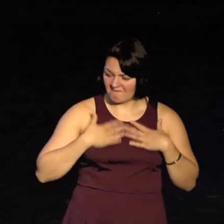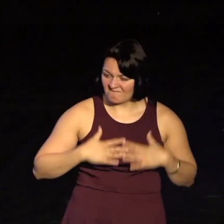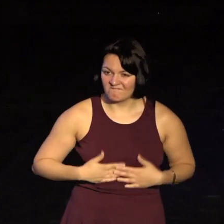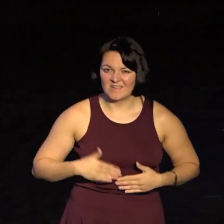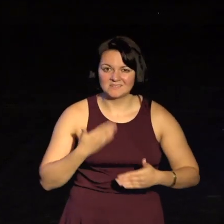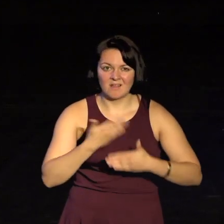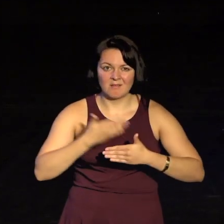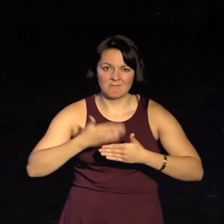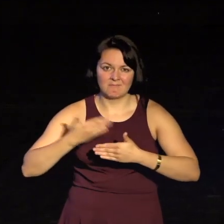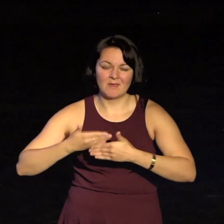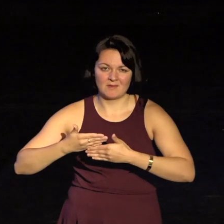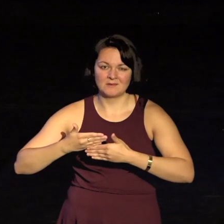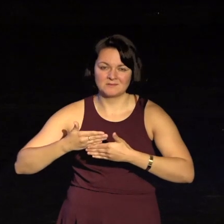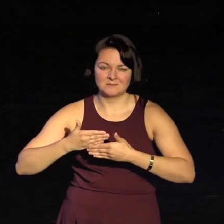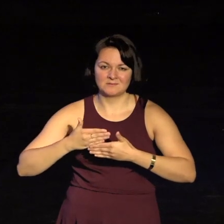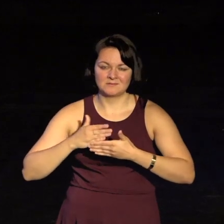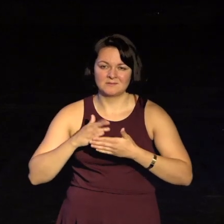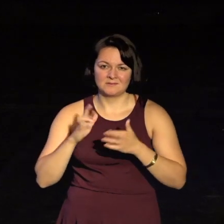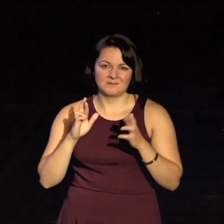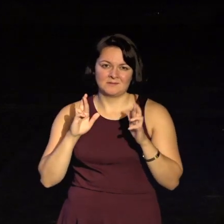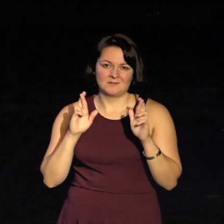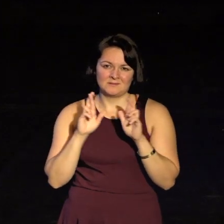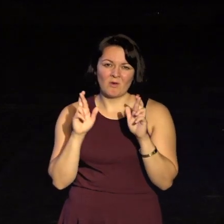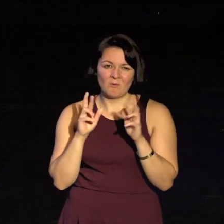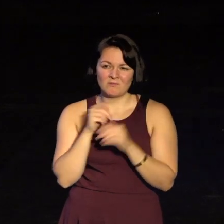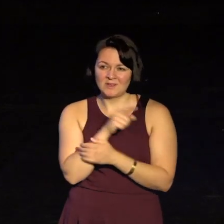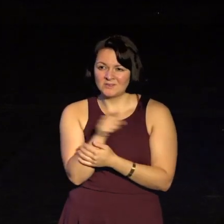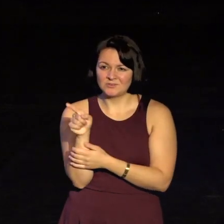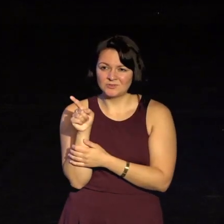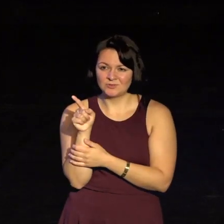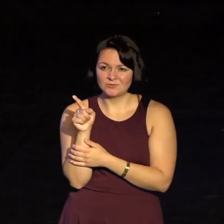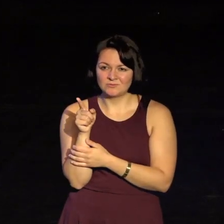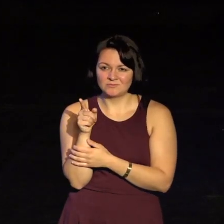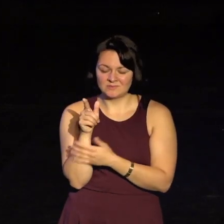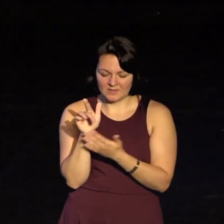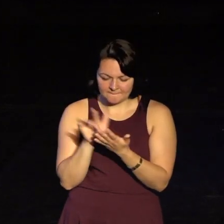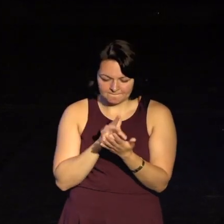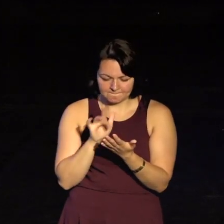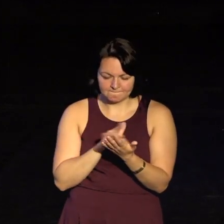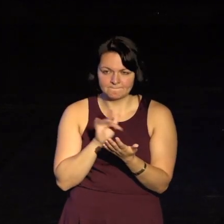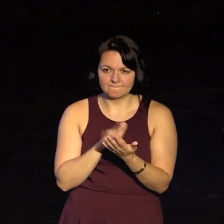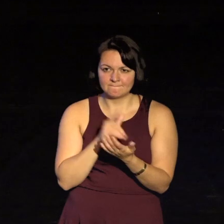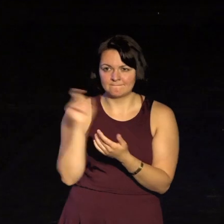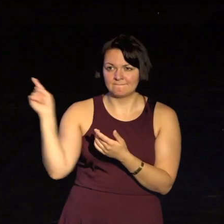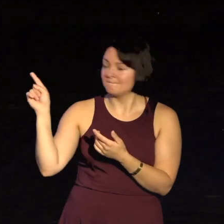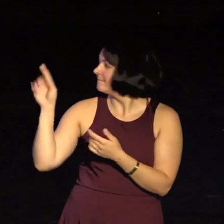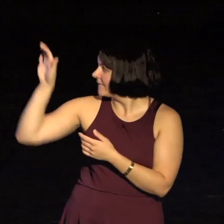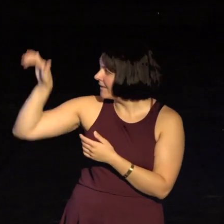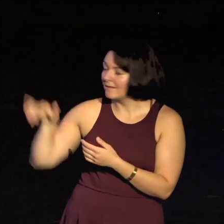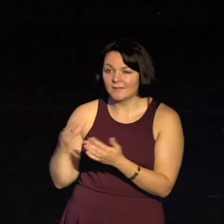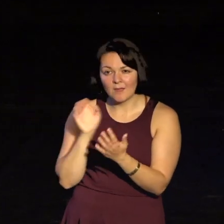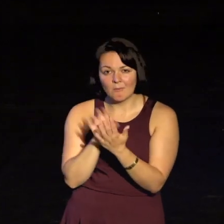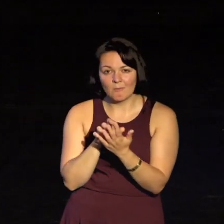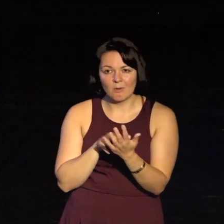disability community. And I hope that some of the efforts you just made on your phone will lead in some small part to a social